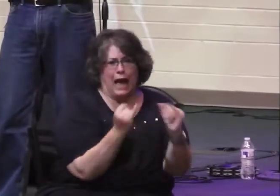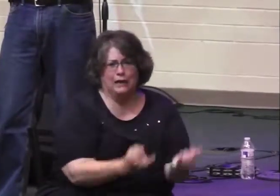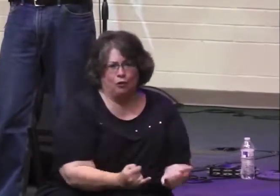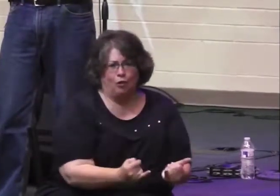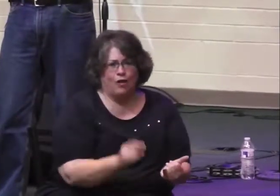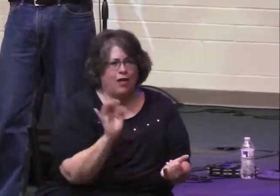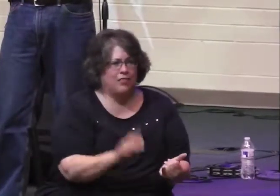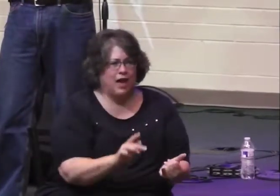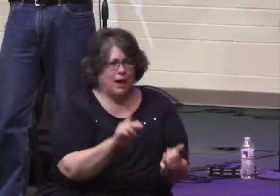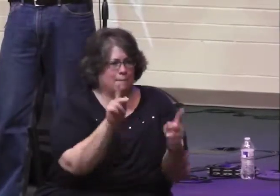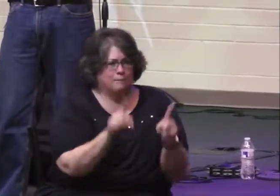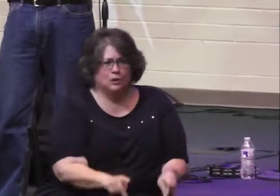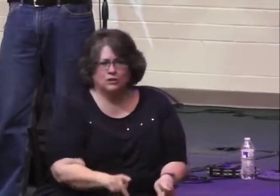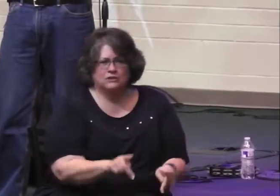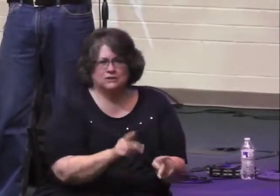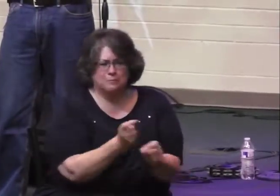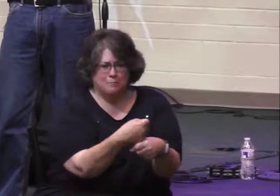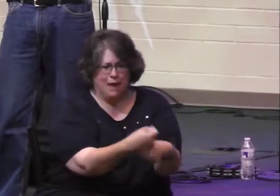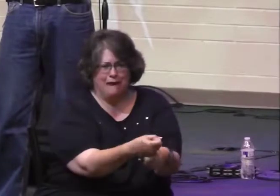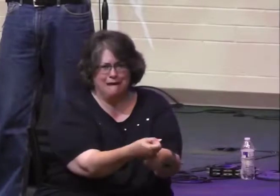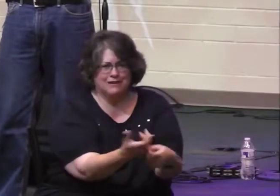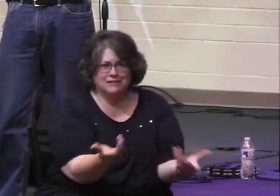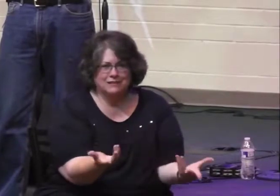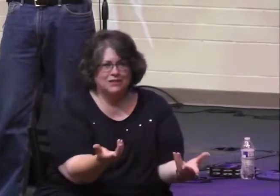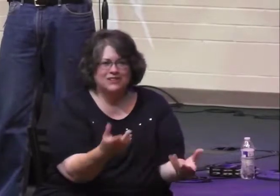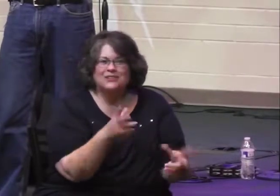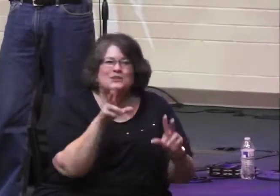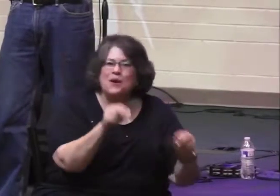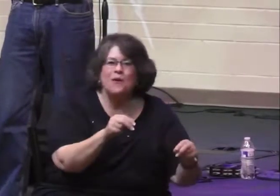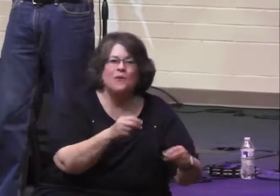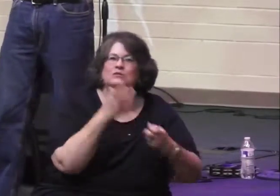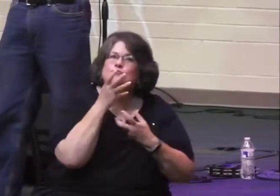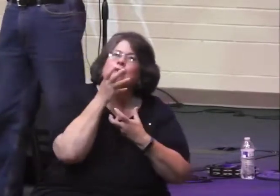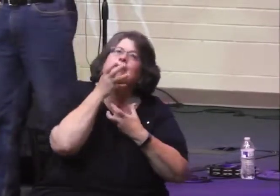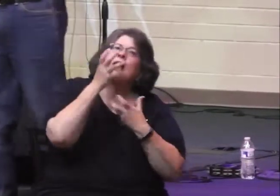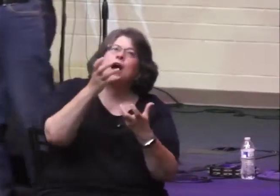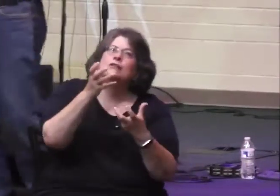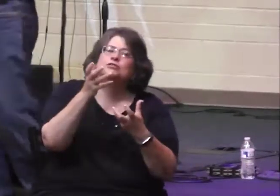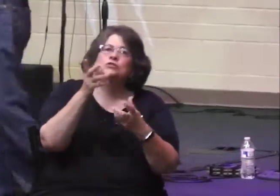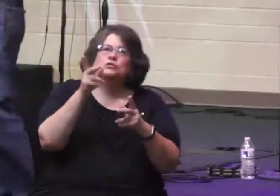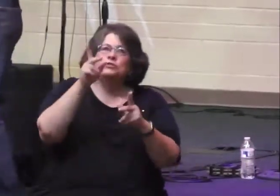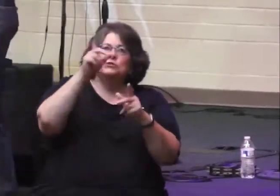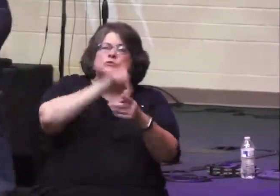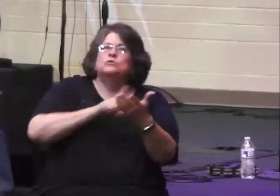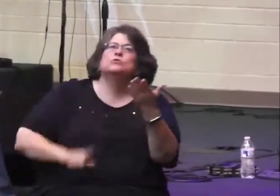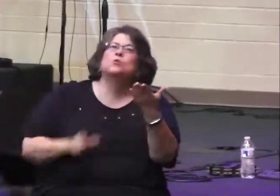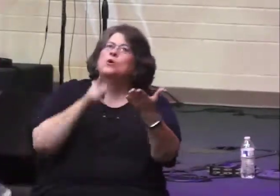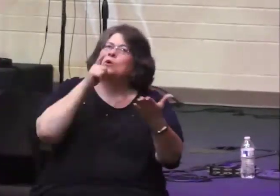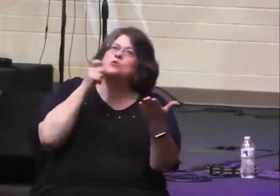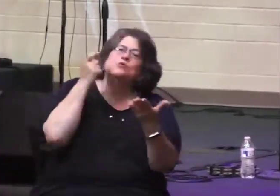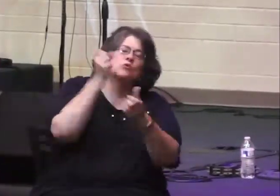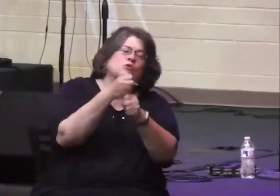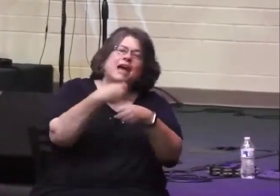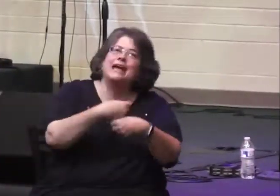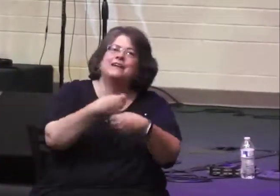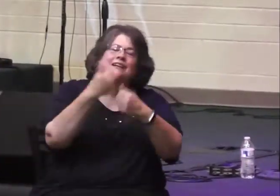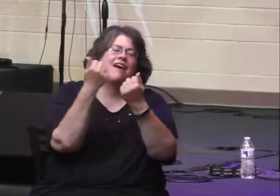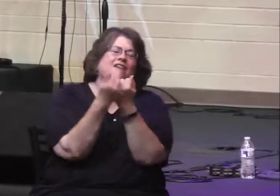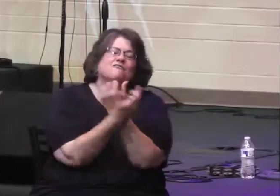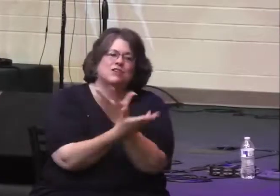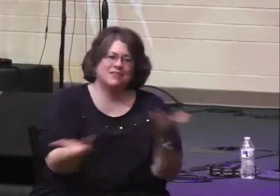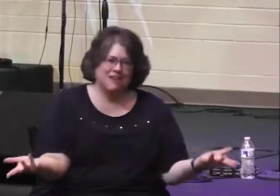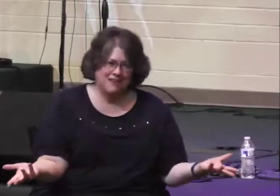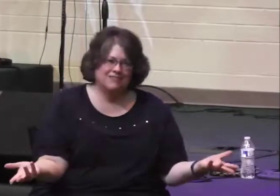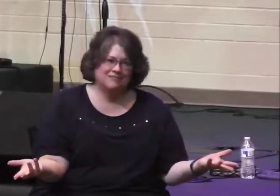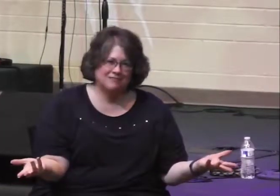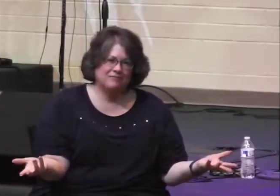an idol that's been fashioned by human hands. He's crying out to the creator of all things, the one who stands